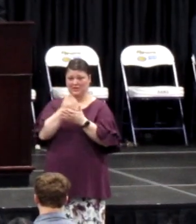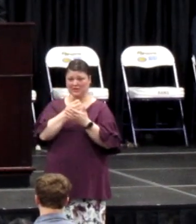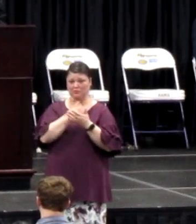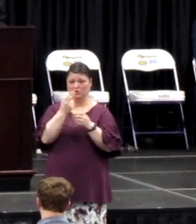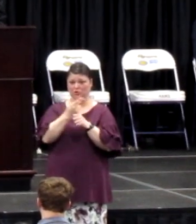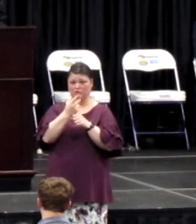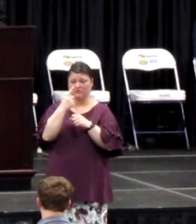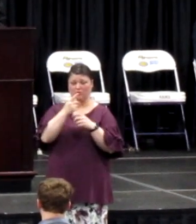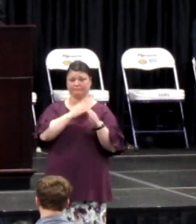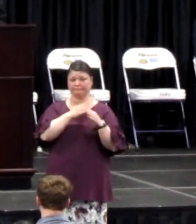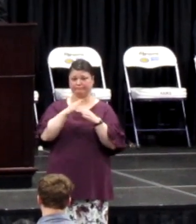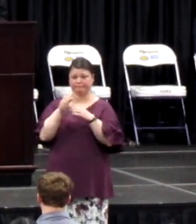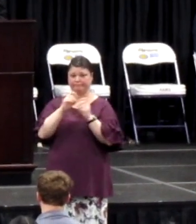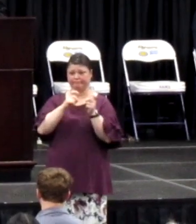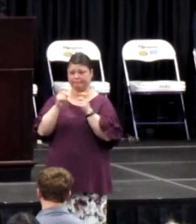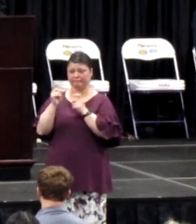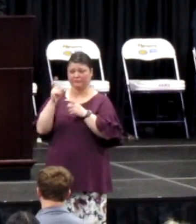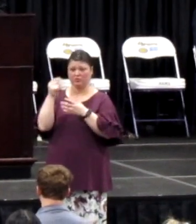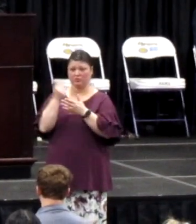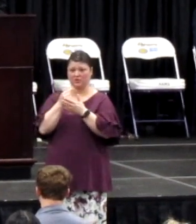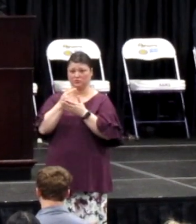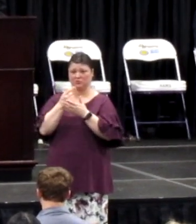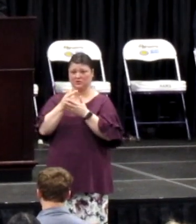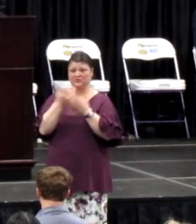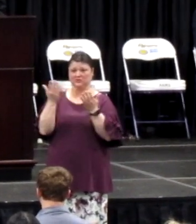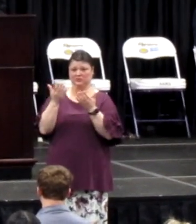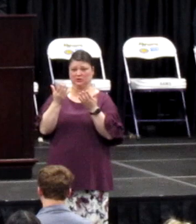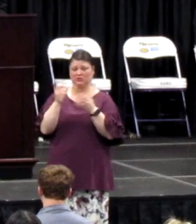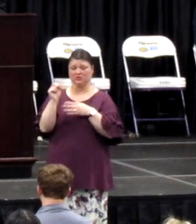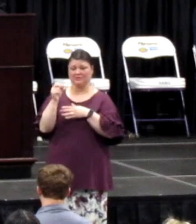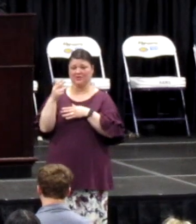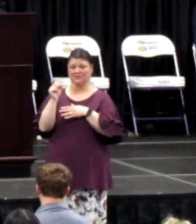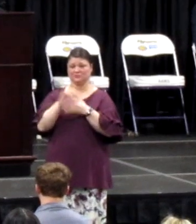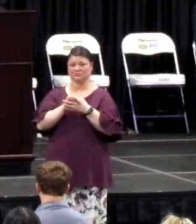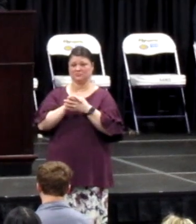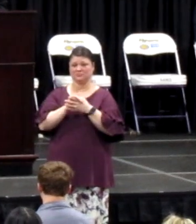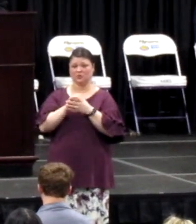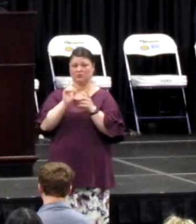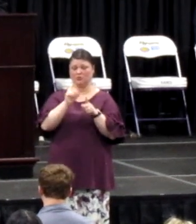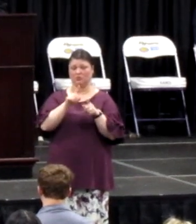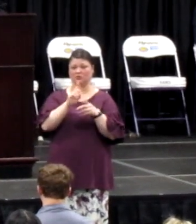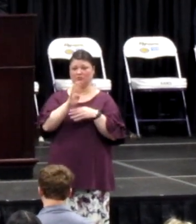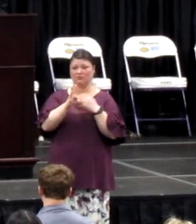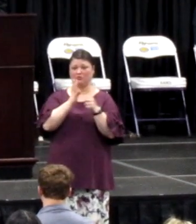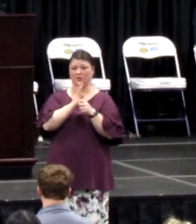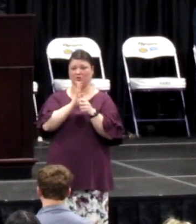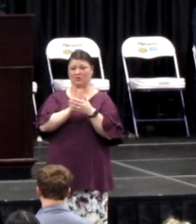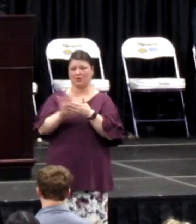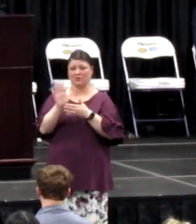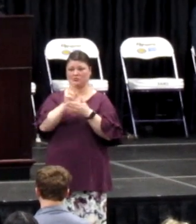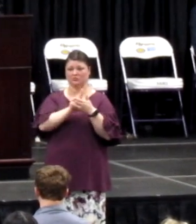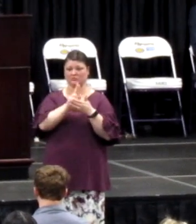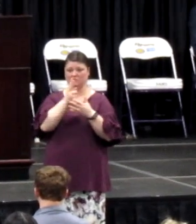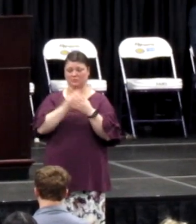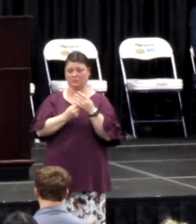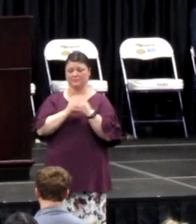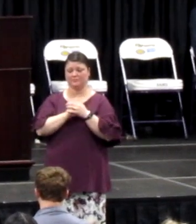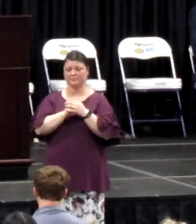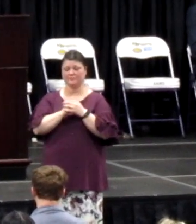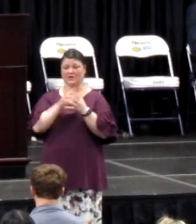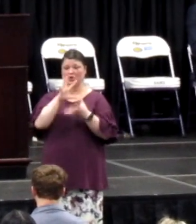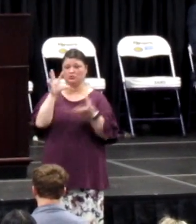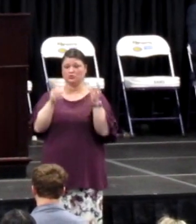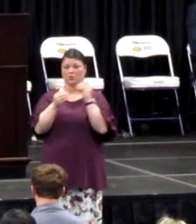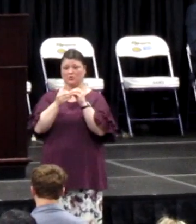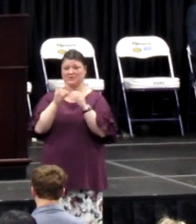is used in the schools. The scholarship is a graduate from the high school, taking the four-year colleges and universities. Tonight, a total